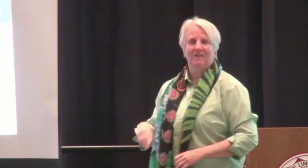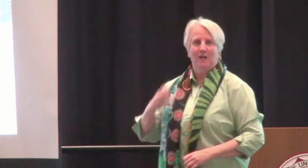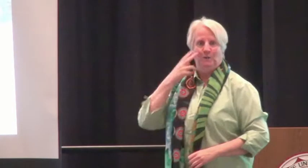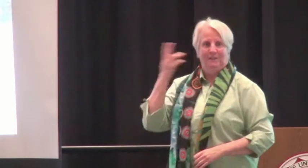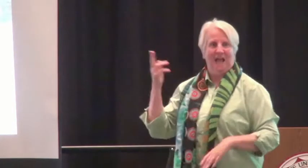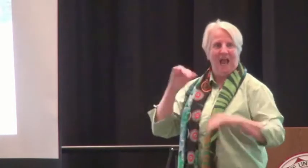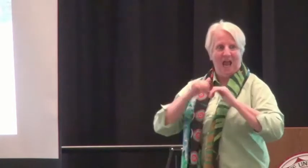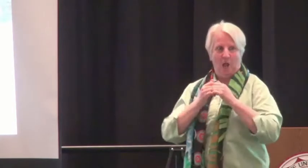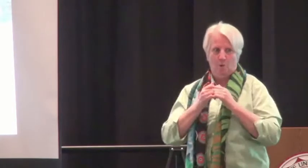us.